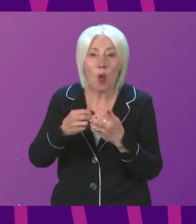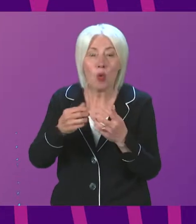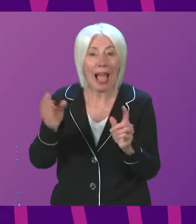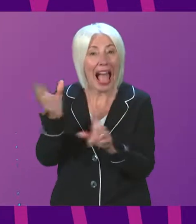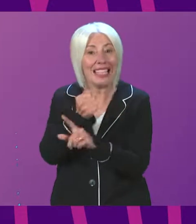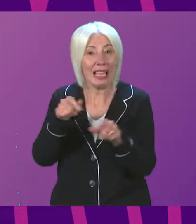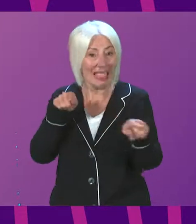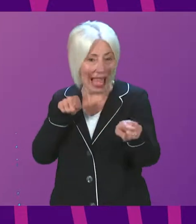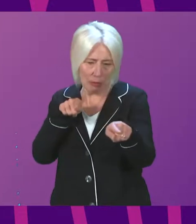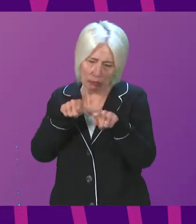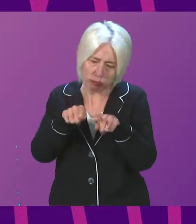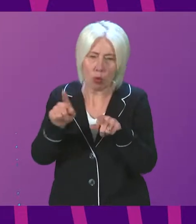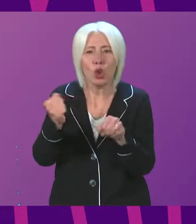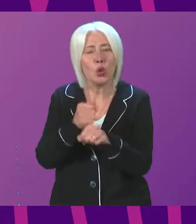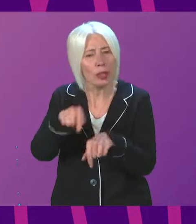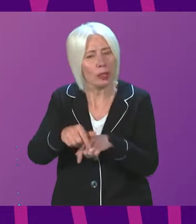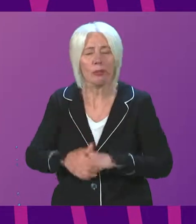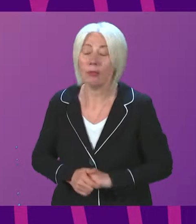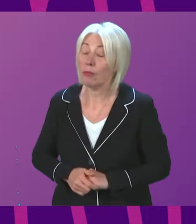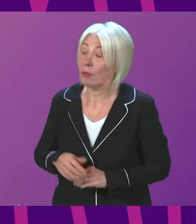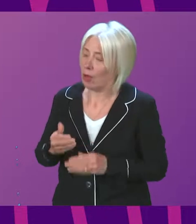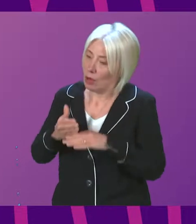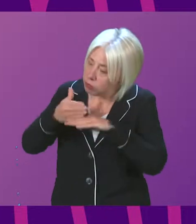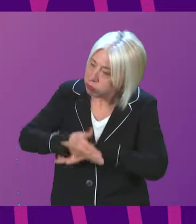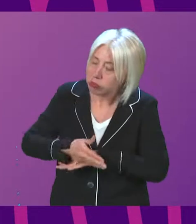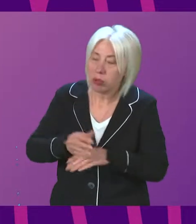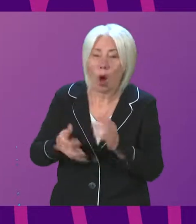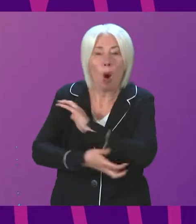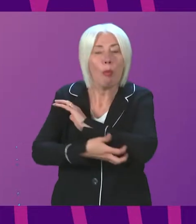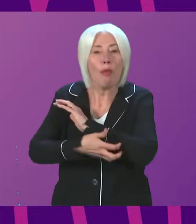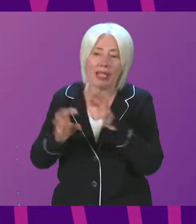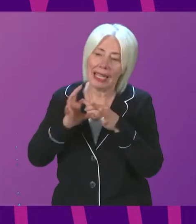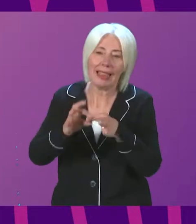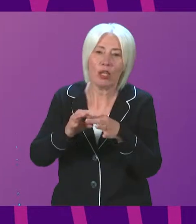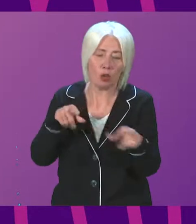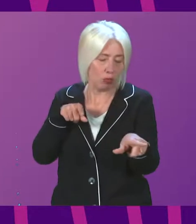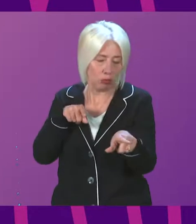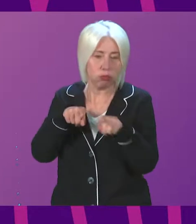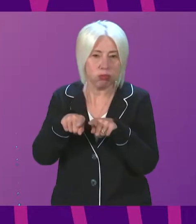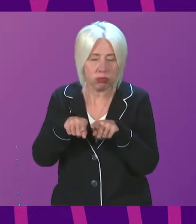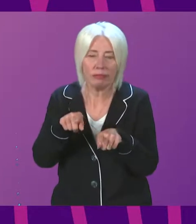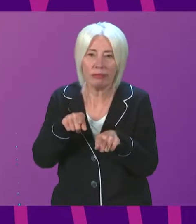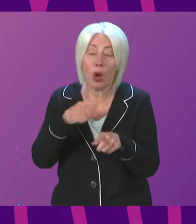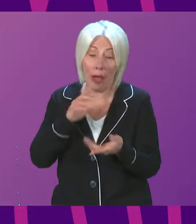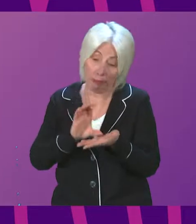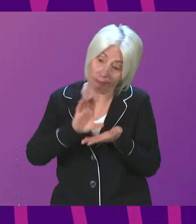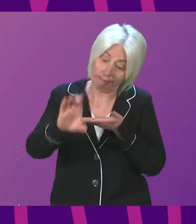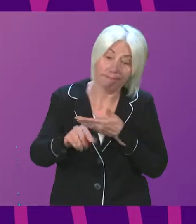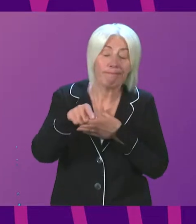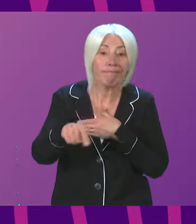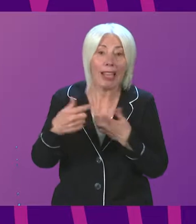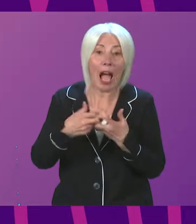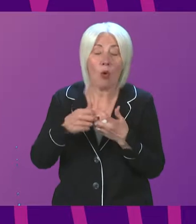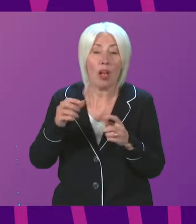First Minister. The Scottish Government remains committed to tackling the poverty-related attainment gap evidence of course by our increased investment in the Scottish